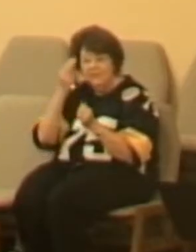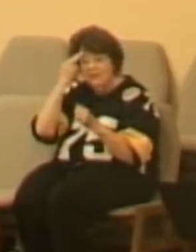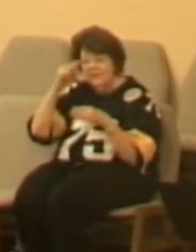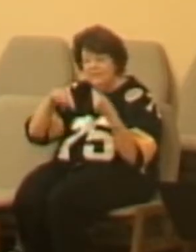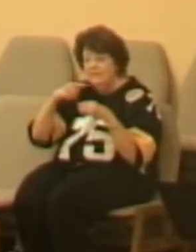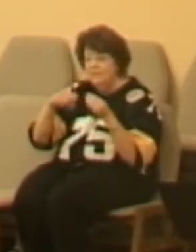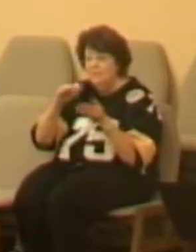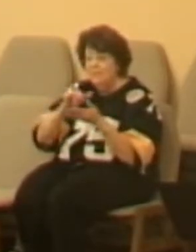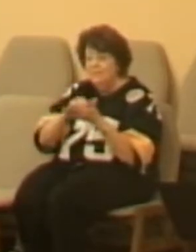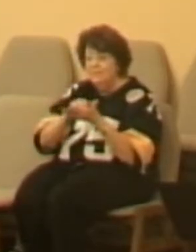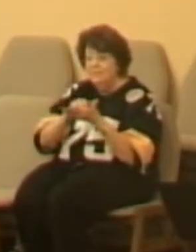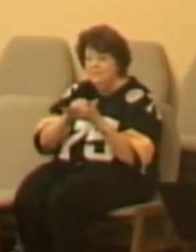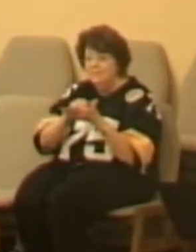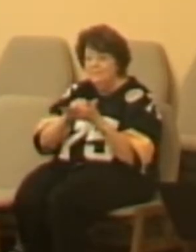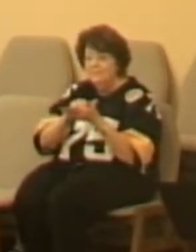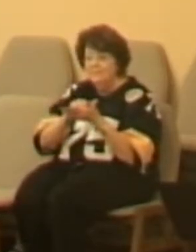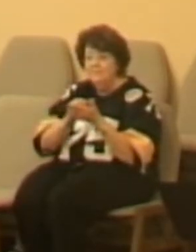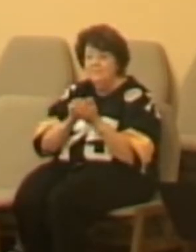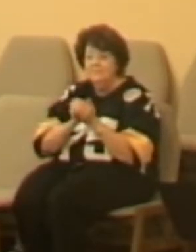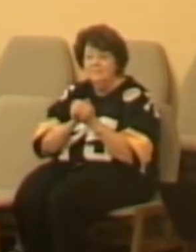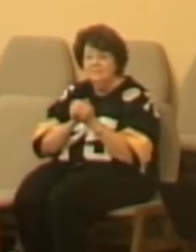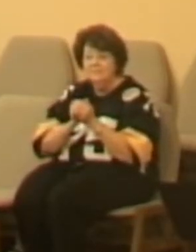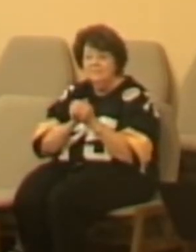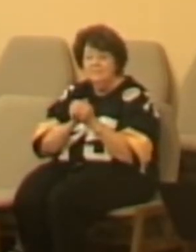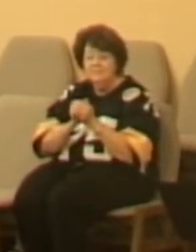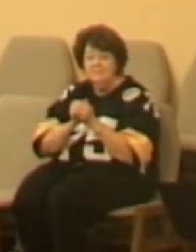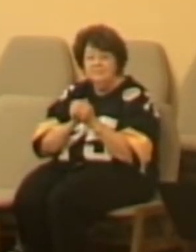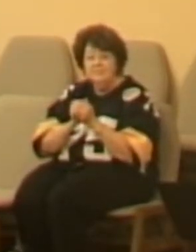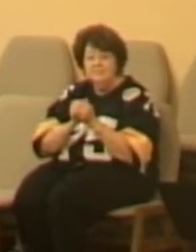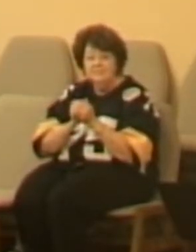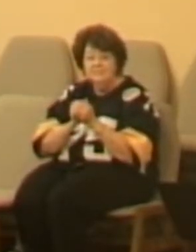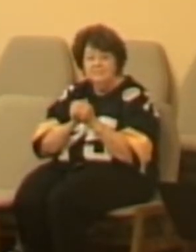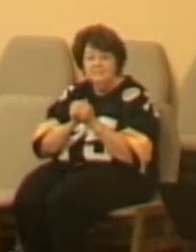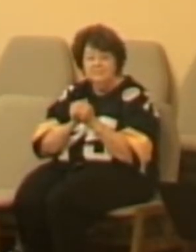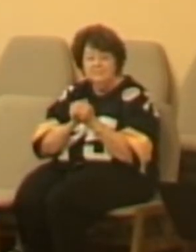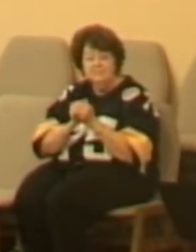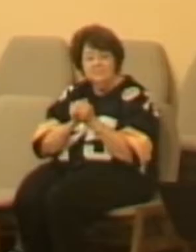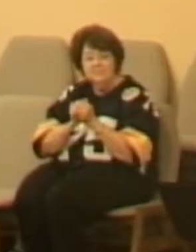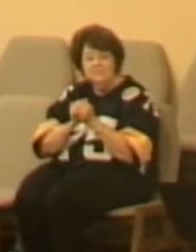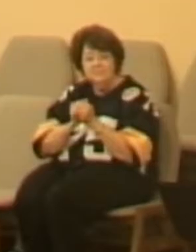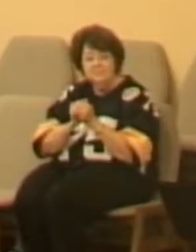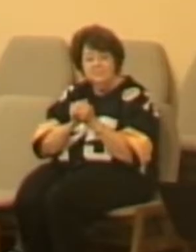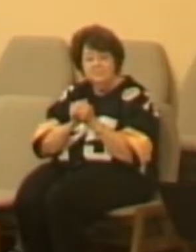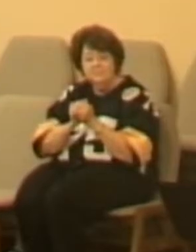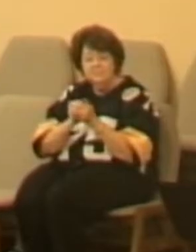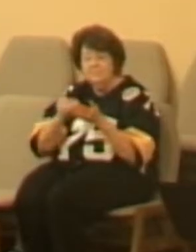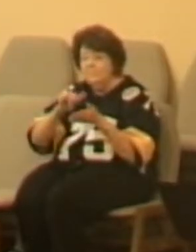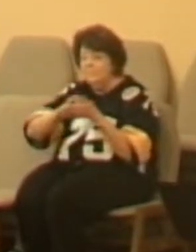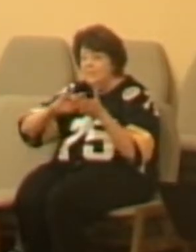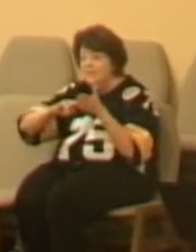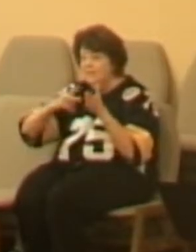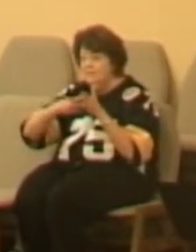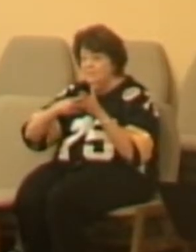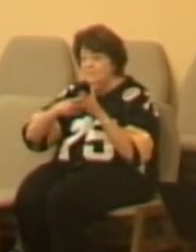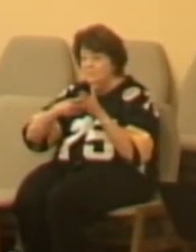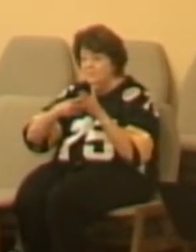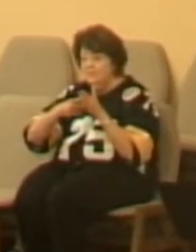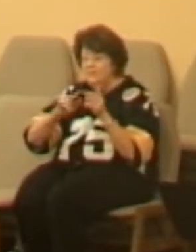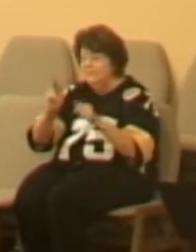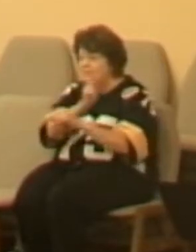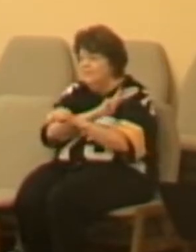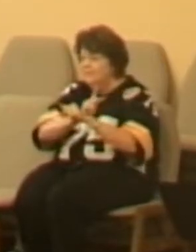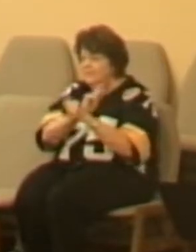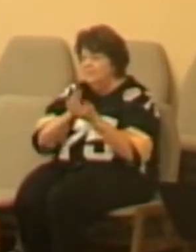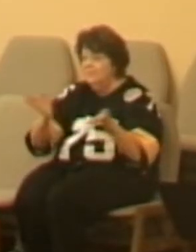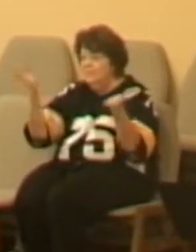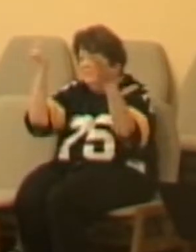that phrase, kingdom of heaven. The word kingdom is basileia. It means the royal dominion of someone